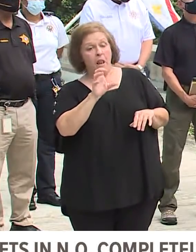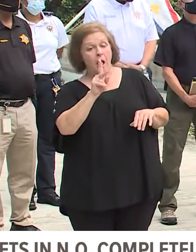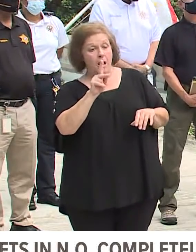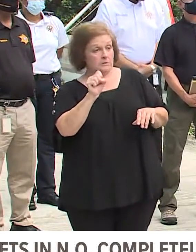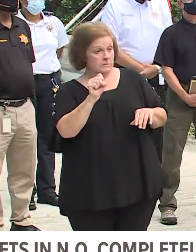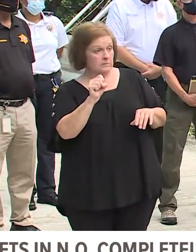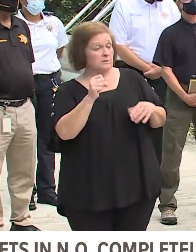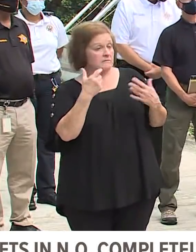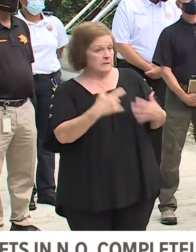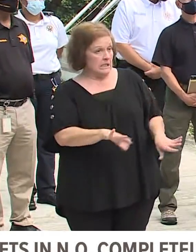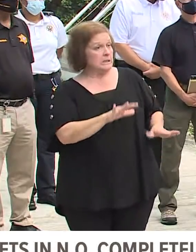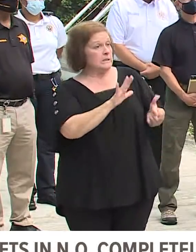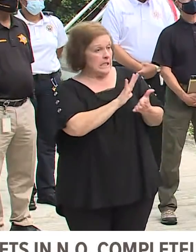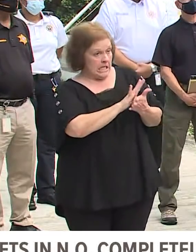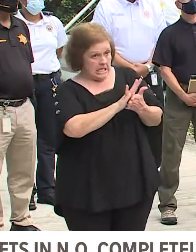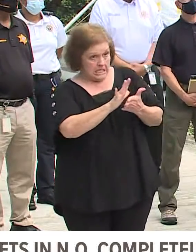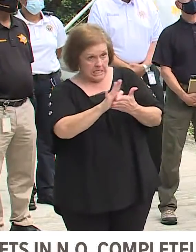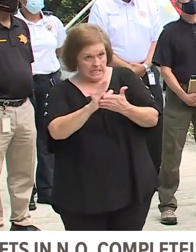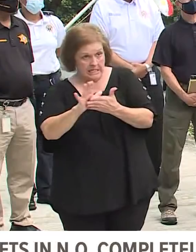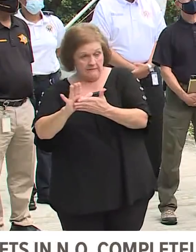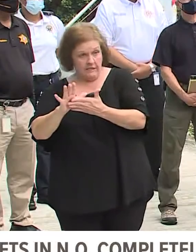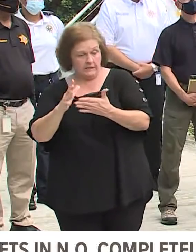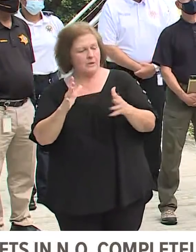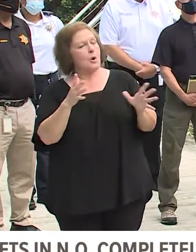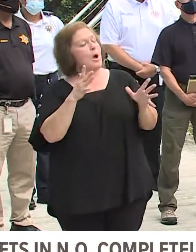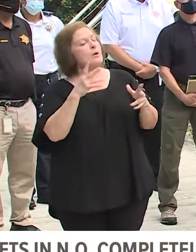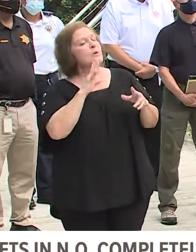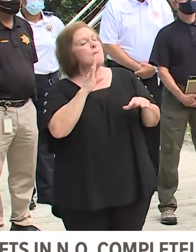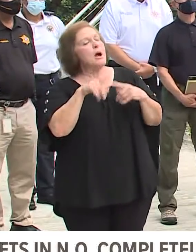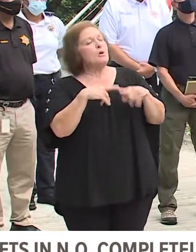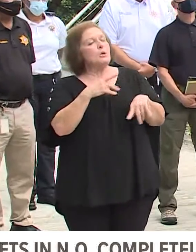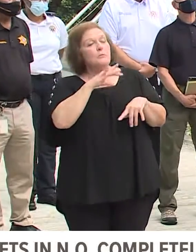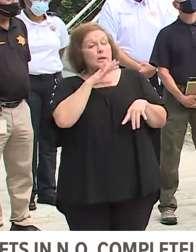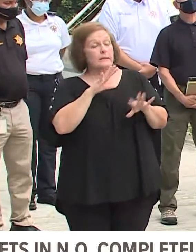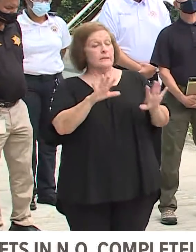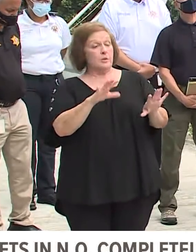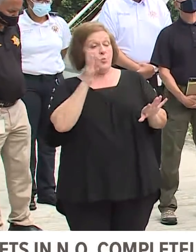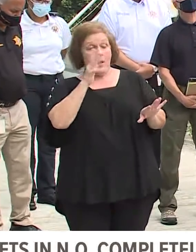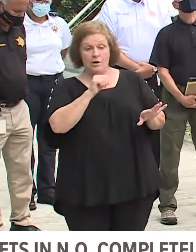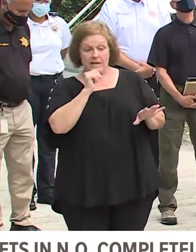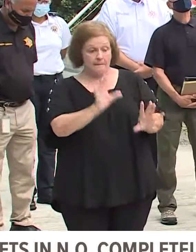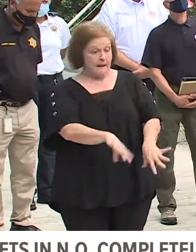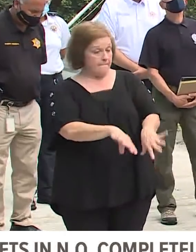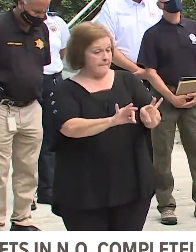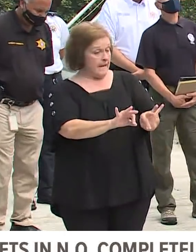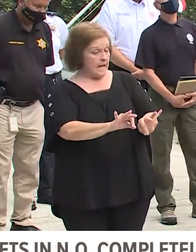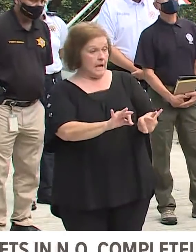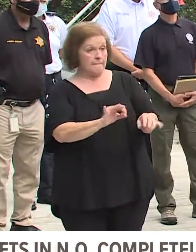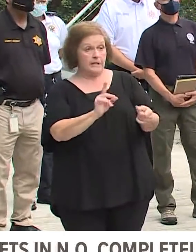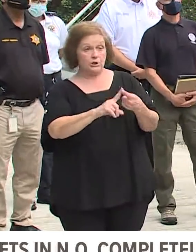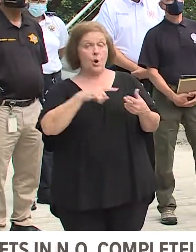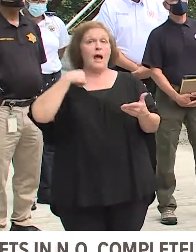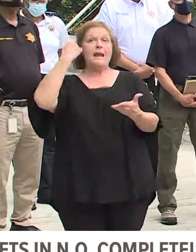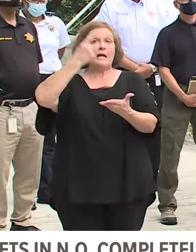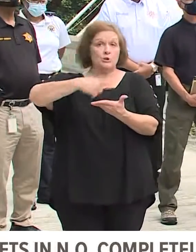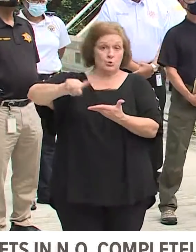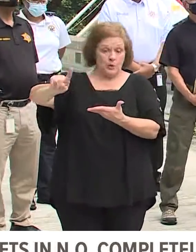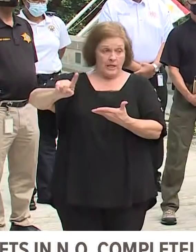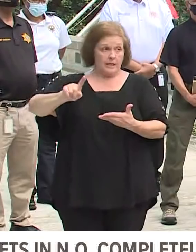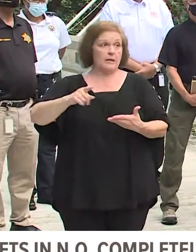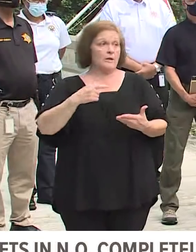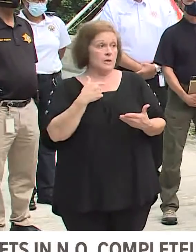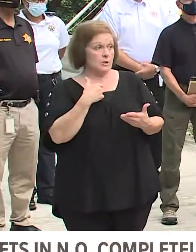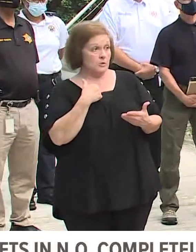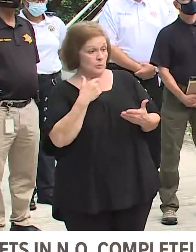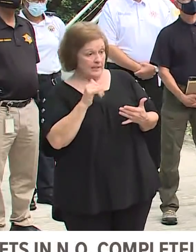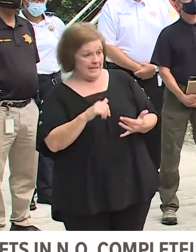cleared of debris debris I want to be clear will not be picked up until at the earliest next week we're pushing it to